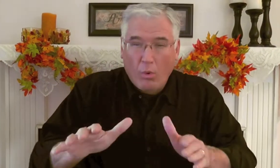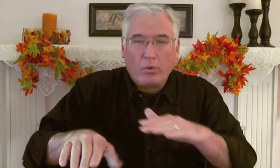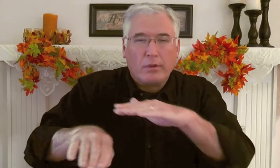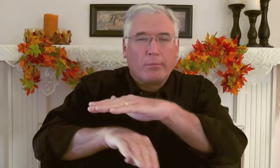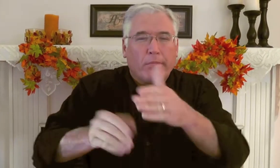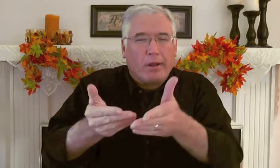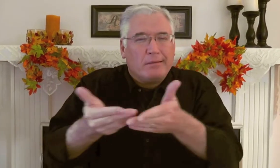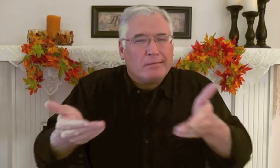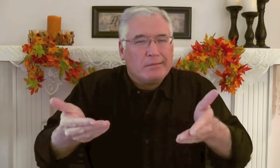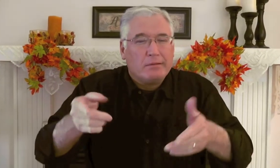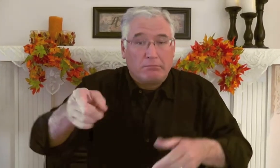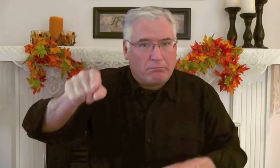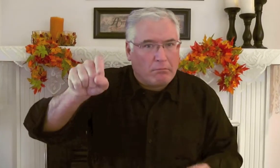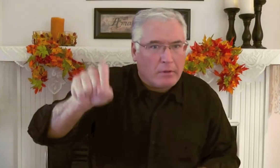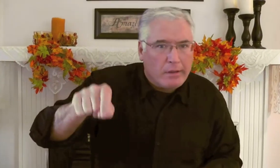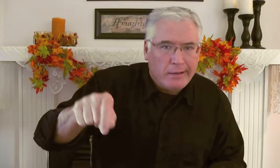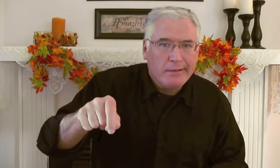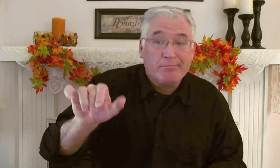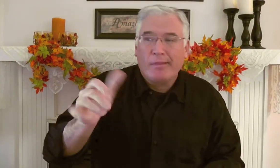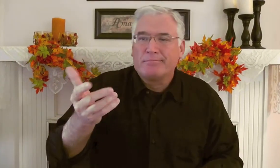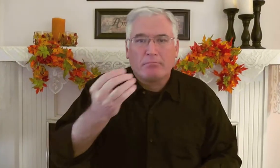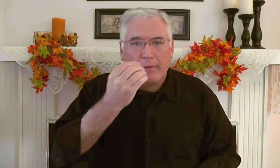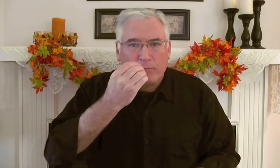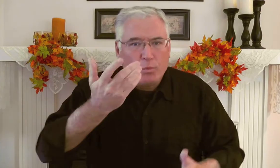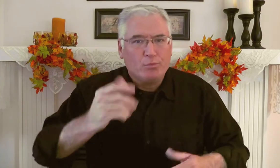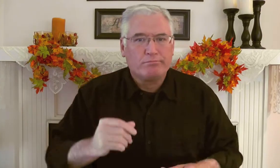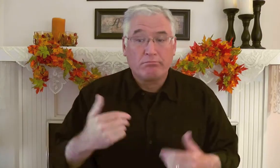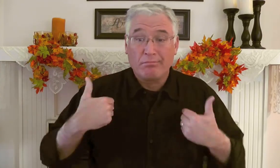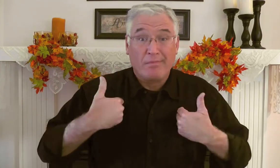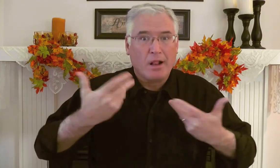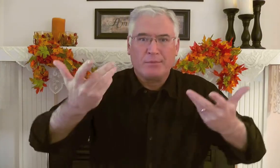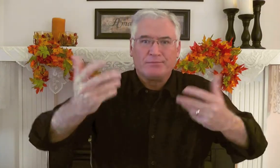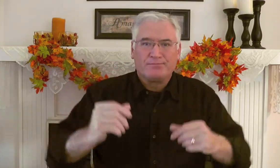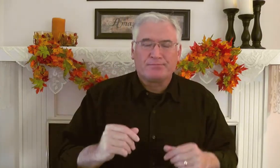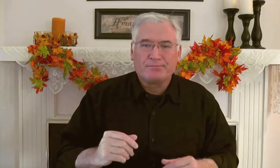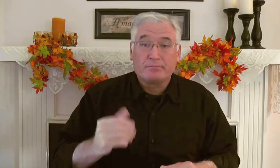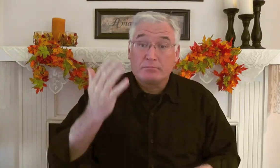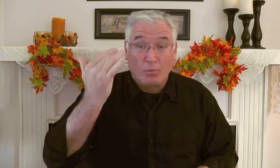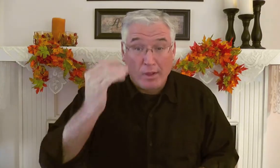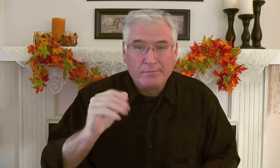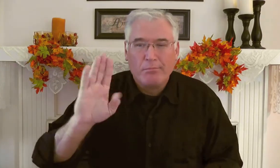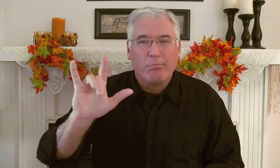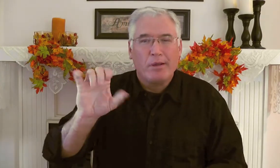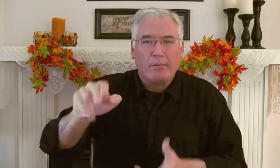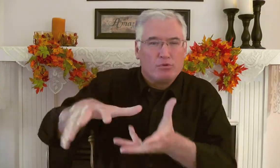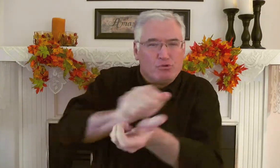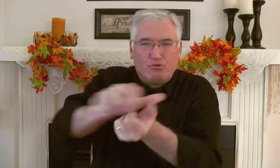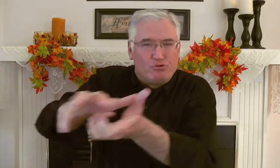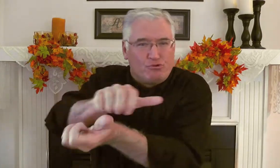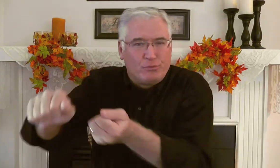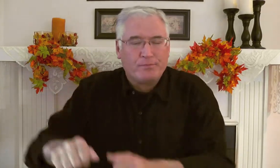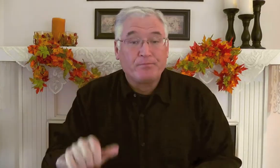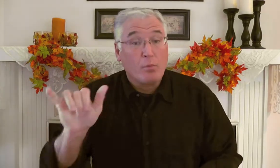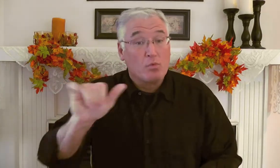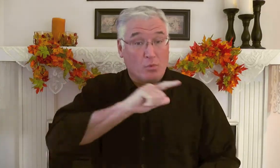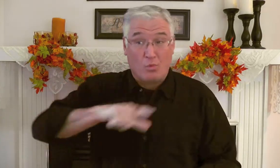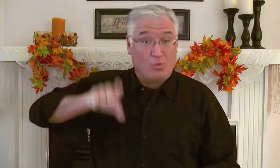Habakkuk lost things that he needed, like food. He didn't have these things. Why? Because Babylon destroyed these things.